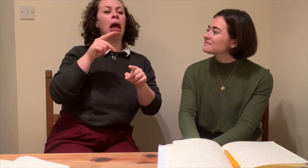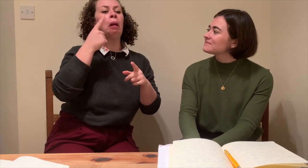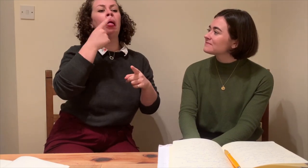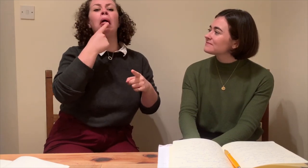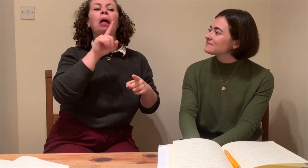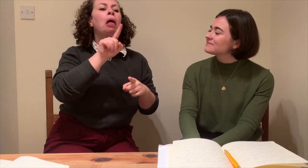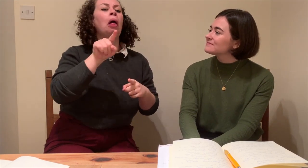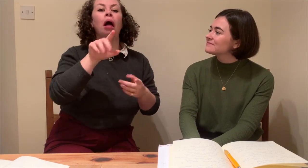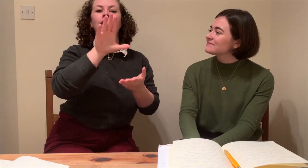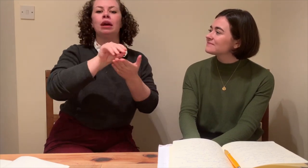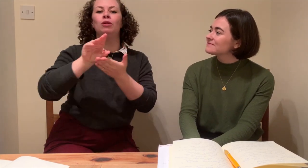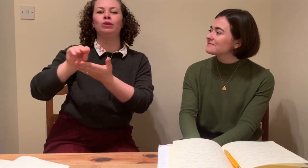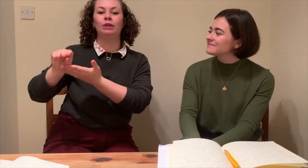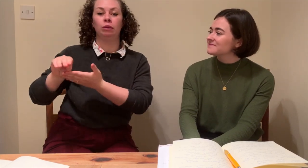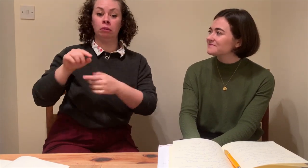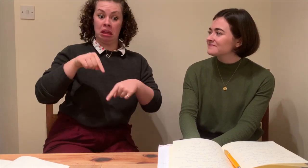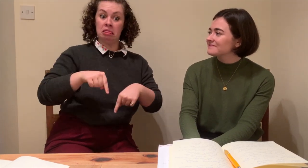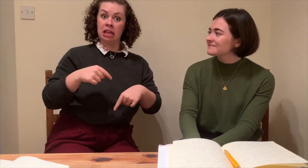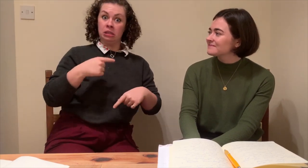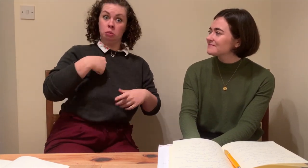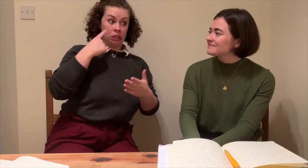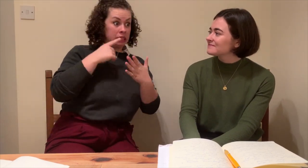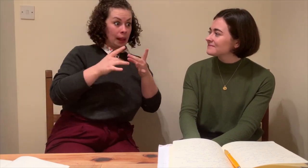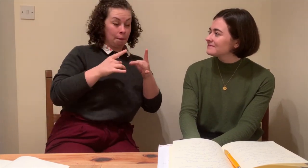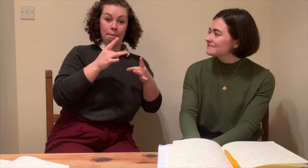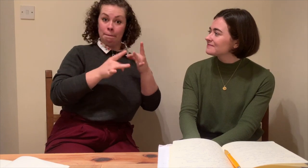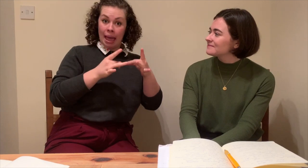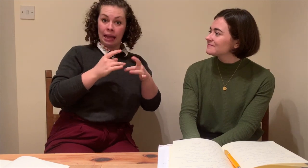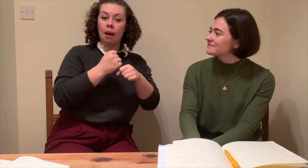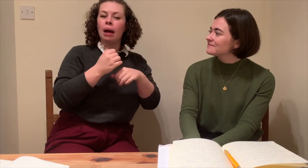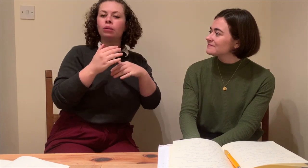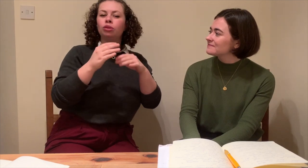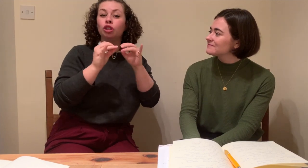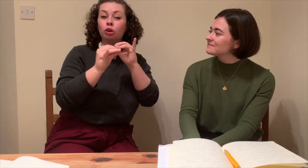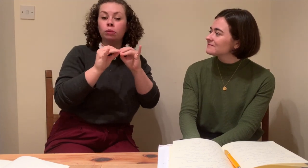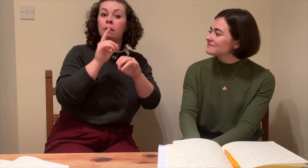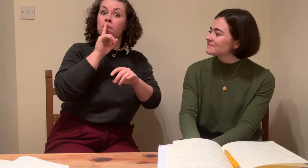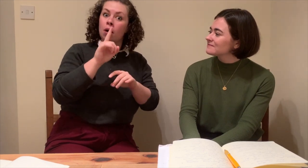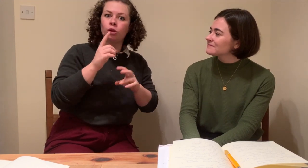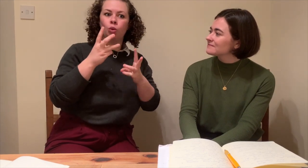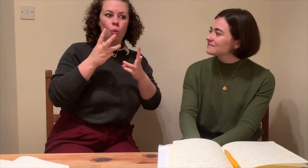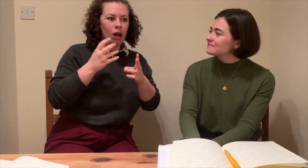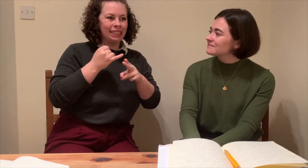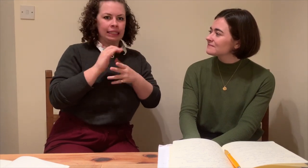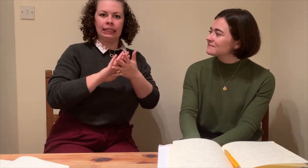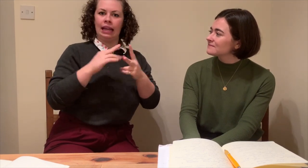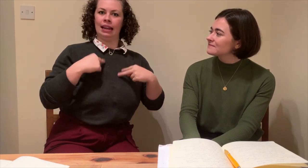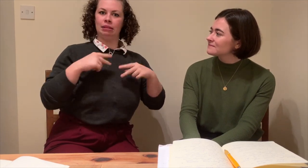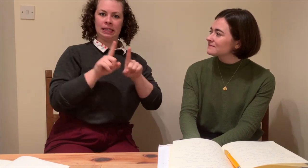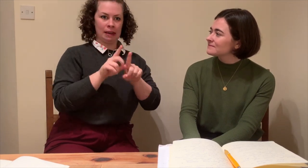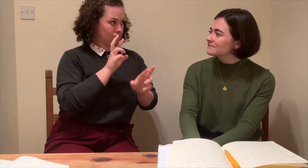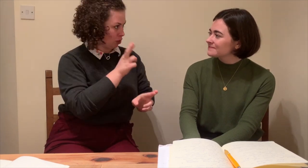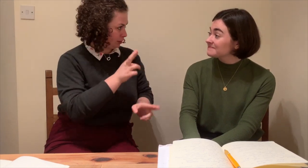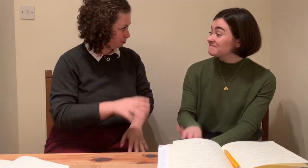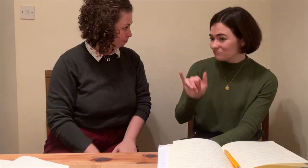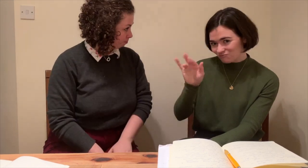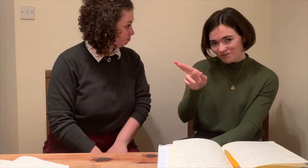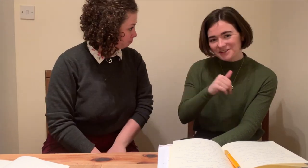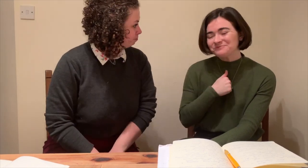in our world at the moment, a hot topic, I would say. Today, we're getting more of an opportunity to work with deaf interpreters in Ireland. I know other countries, the profession is much stronger,